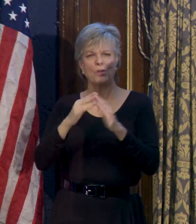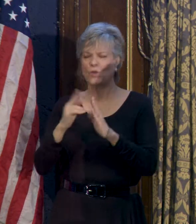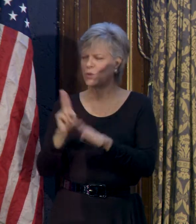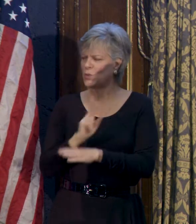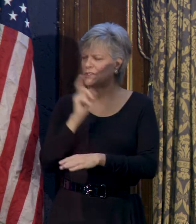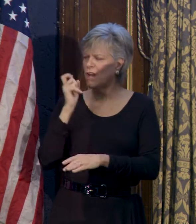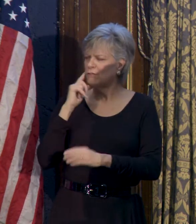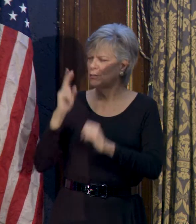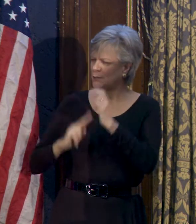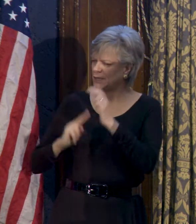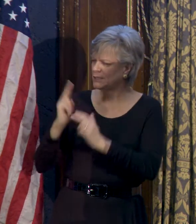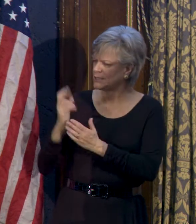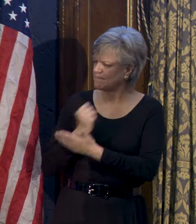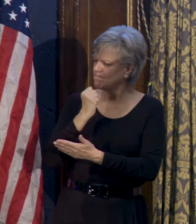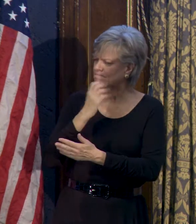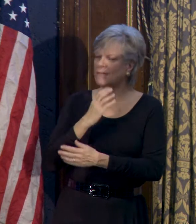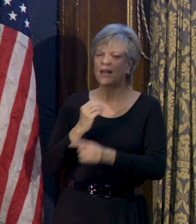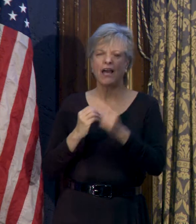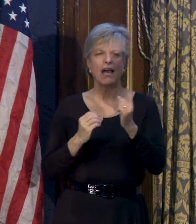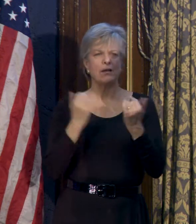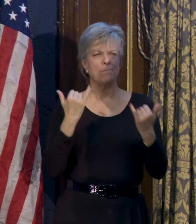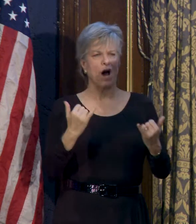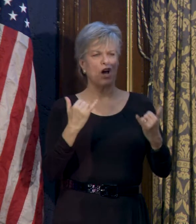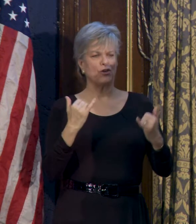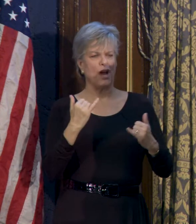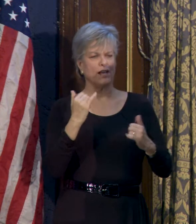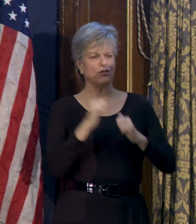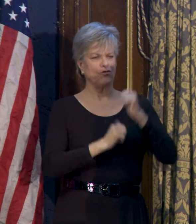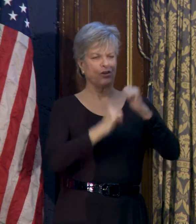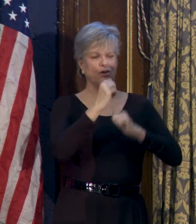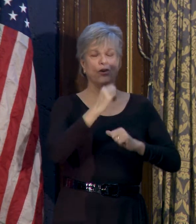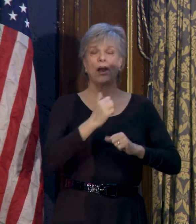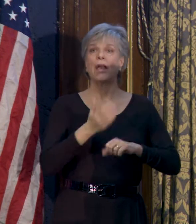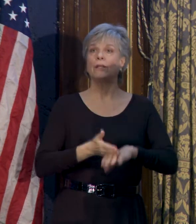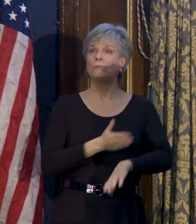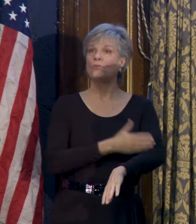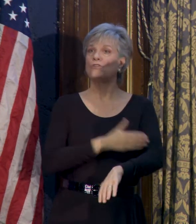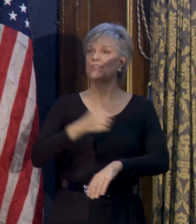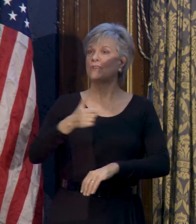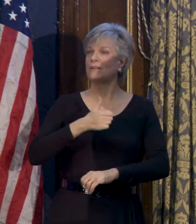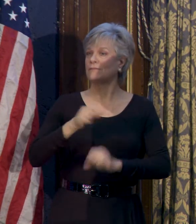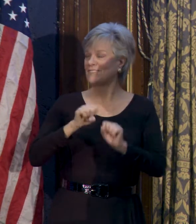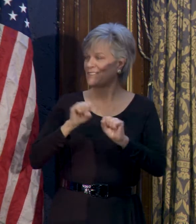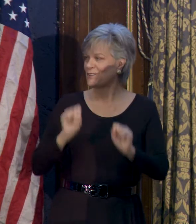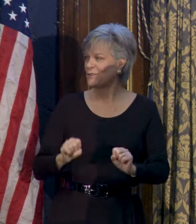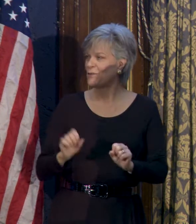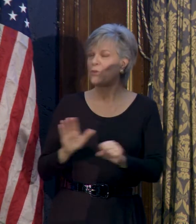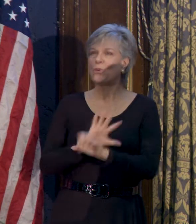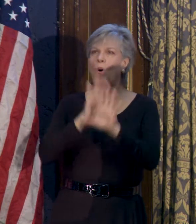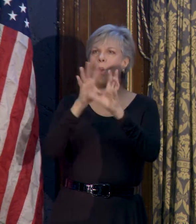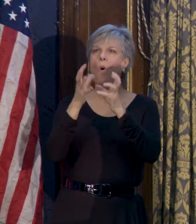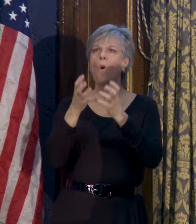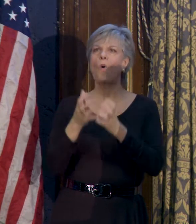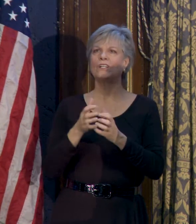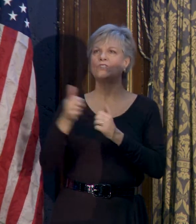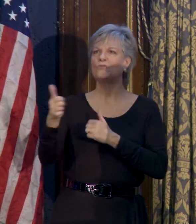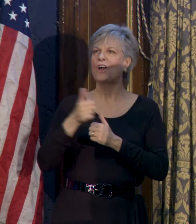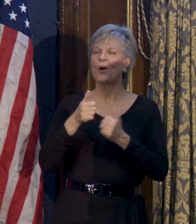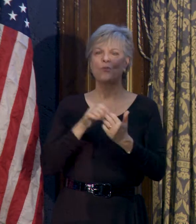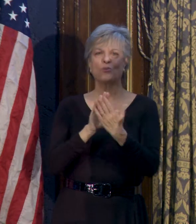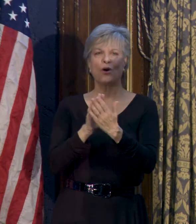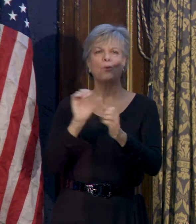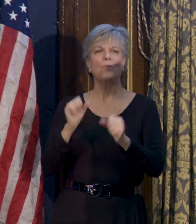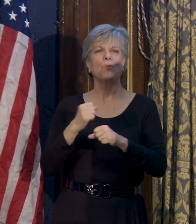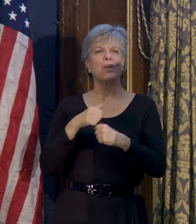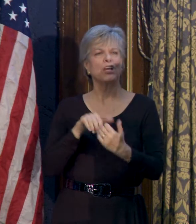modernizing technology infrastructure, and improving transportation systems. Through a holistic transportation approach, we can address